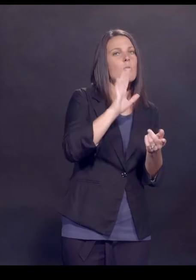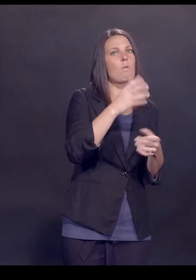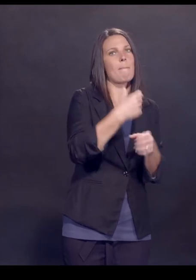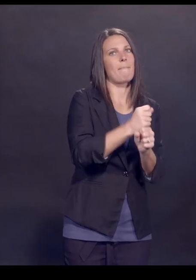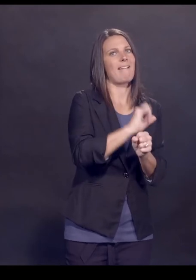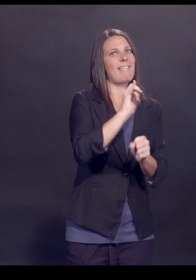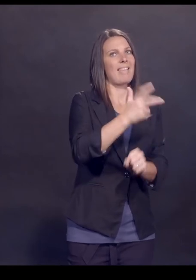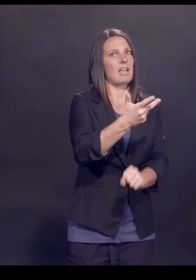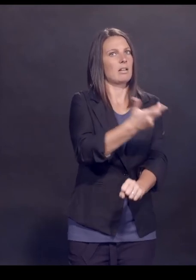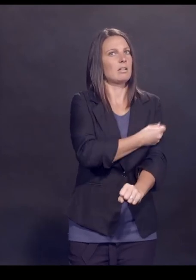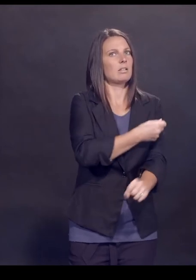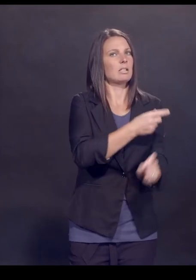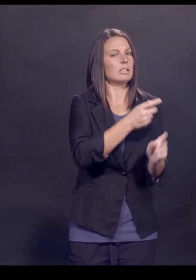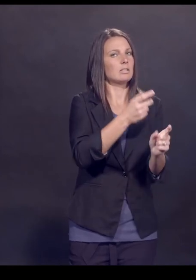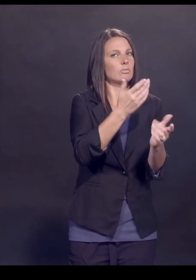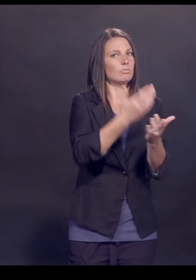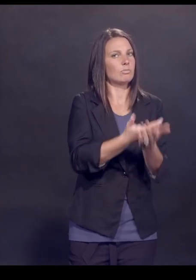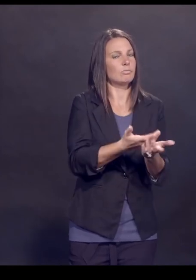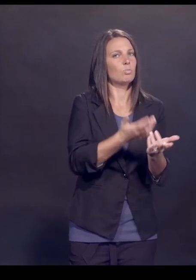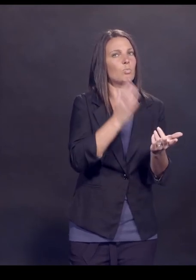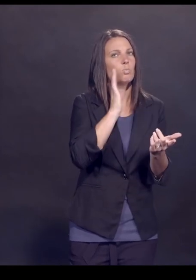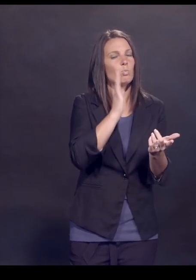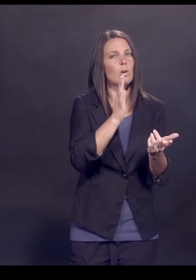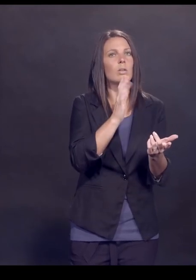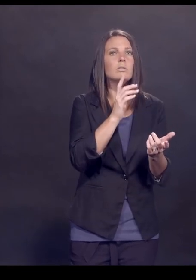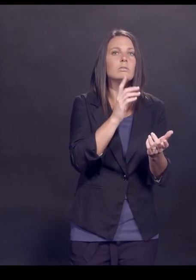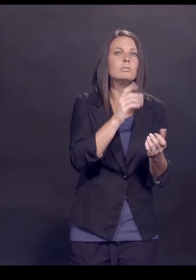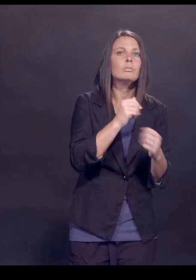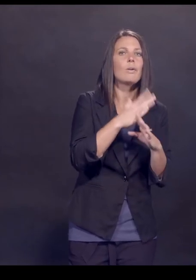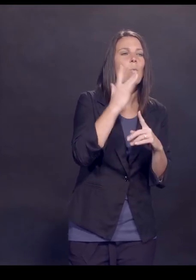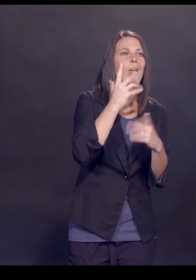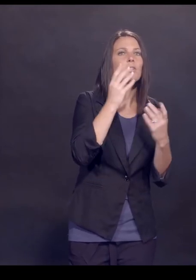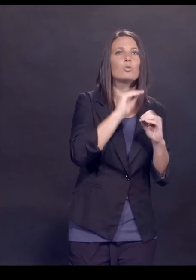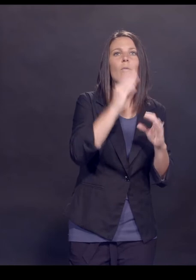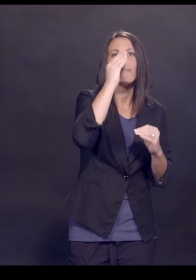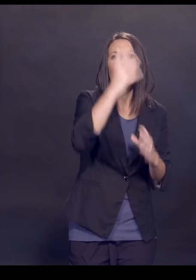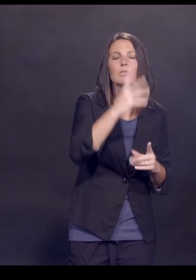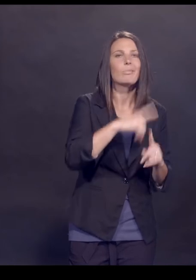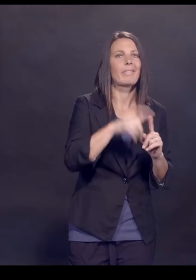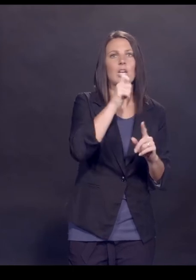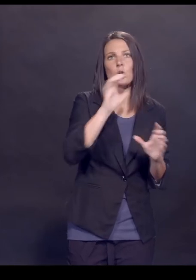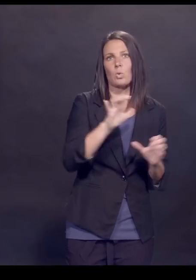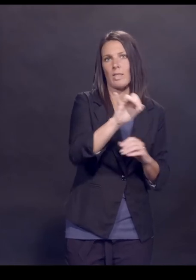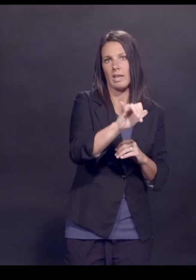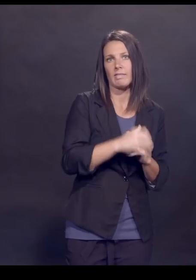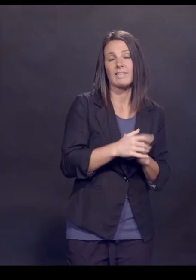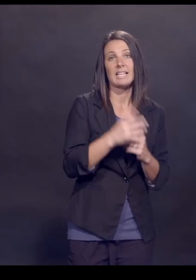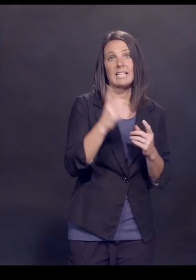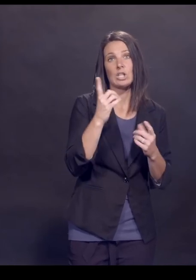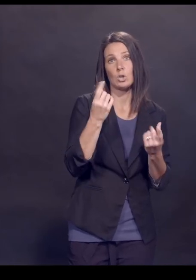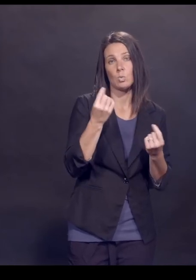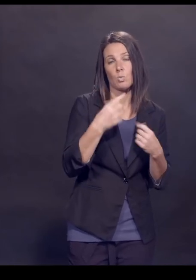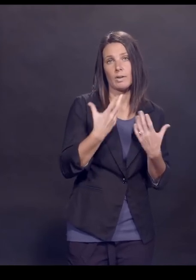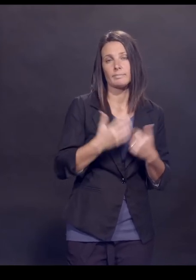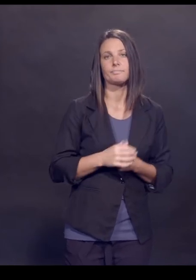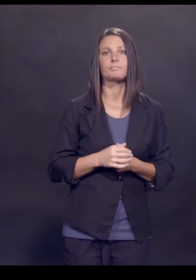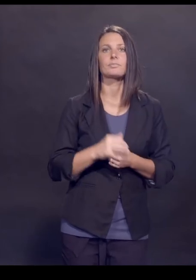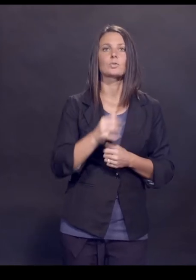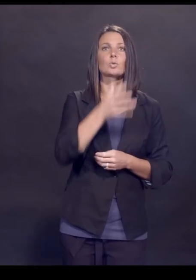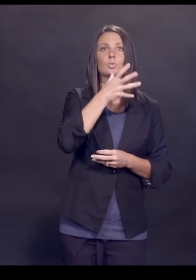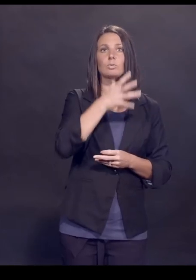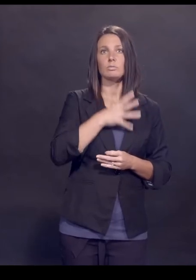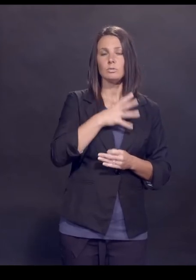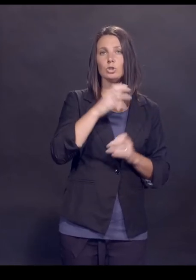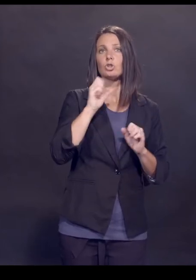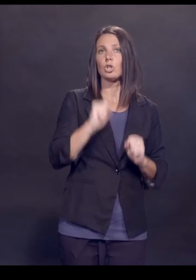that vaccine a contraindication for giving it in pregnancy because there are no data. They didn't do that here. What they did was they said a woman